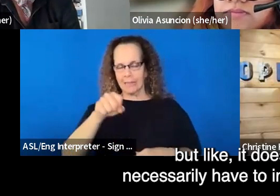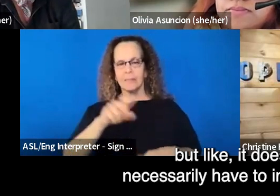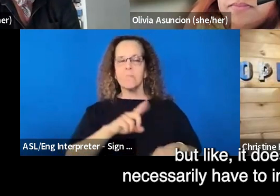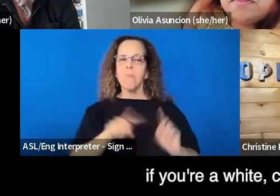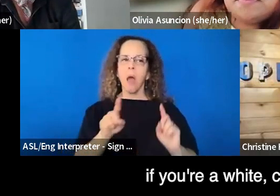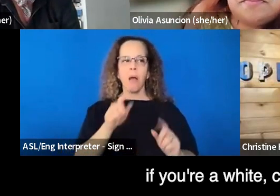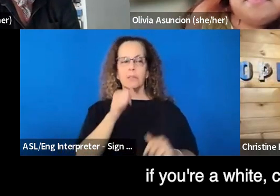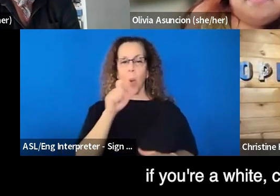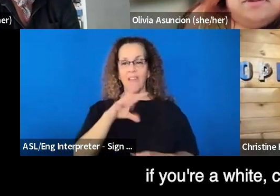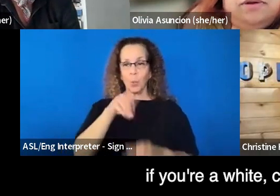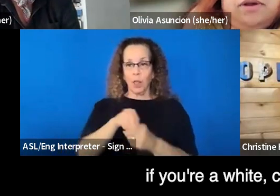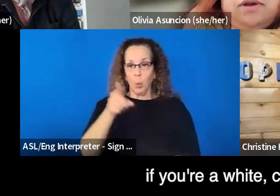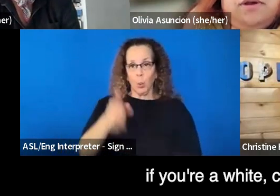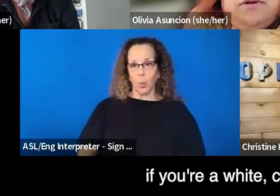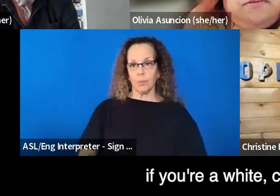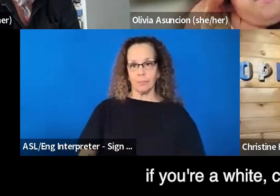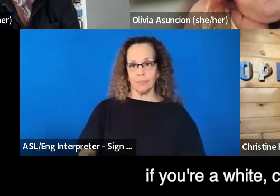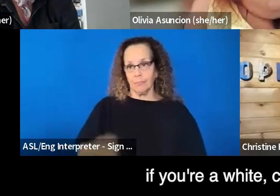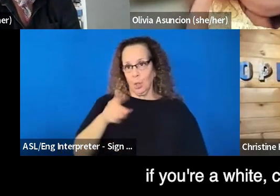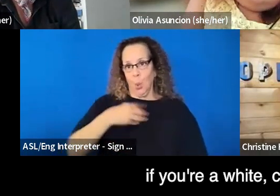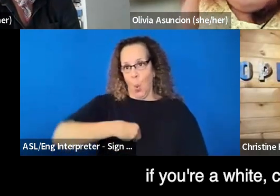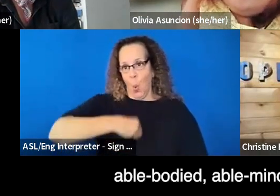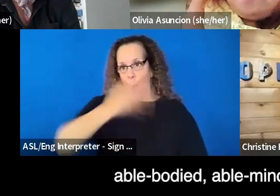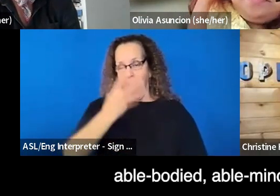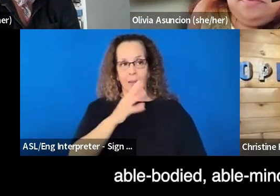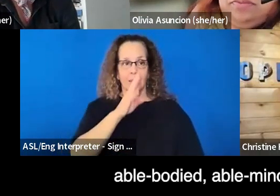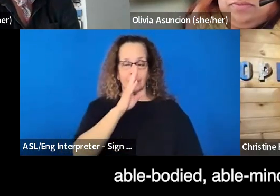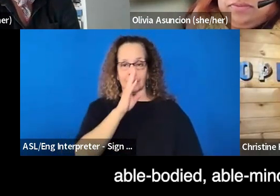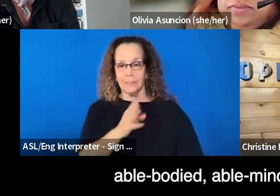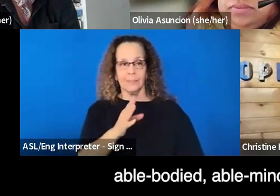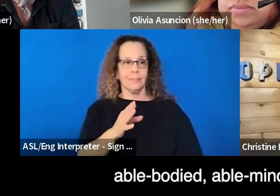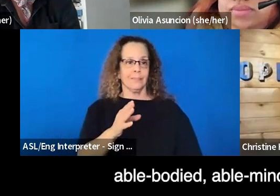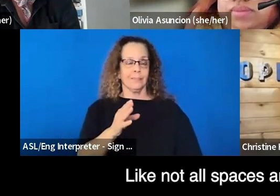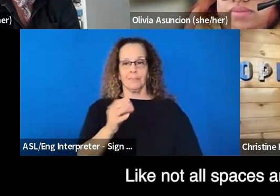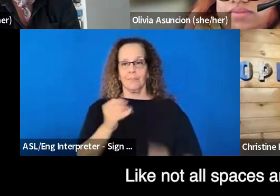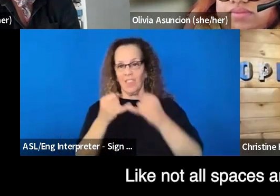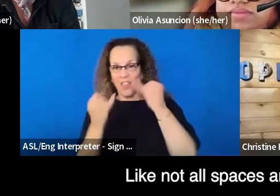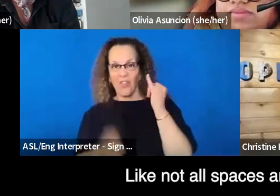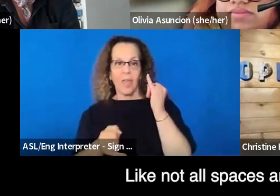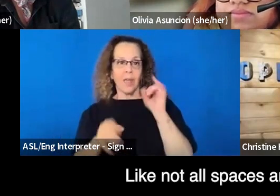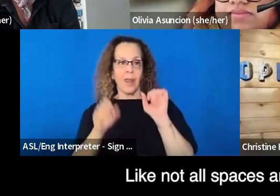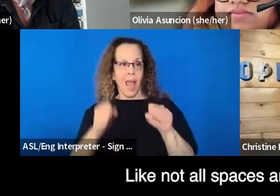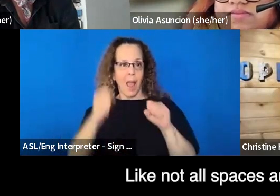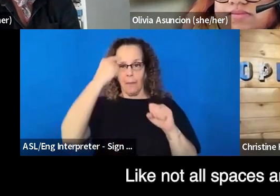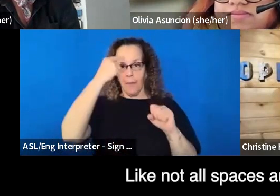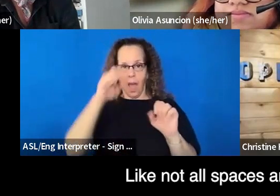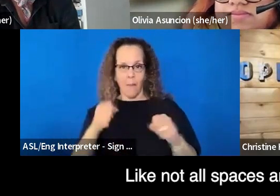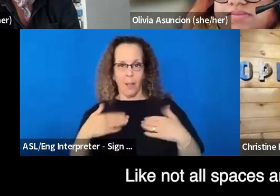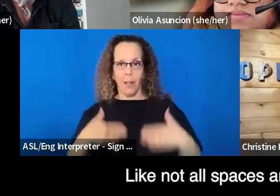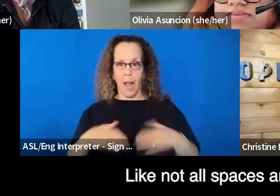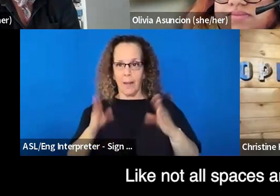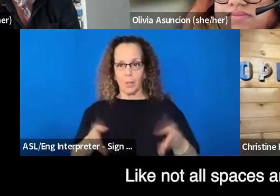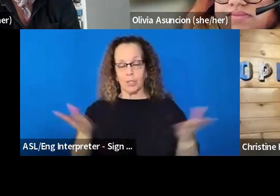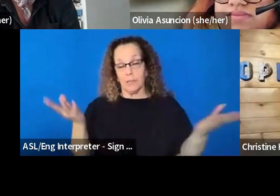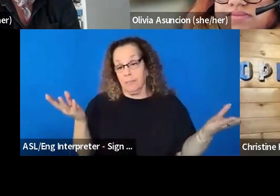to include you if you're a white, cis, thin, able-bodied, able-minded person. Like, not all spaces